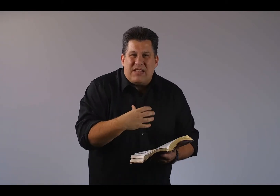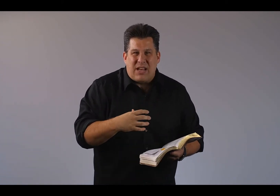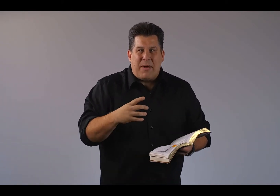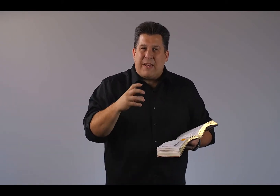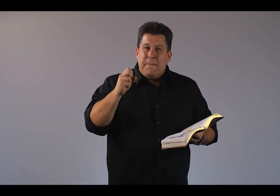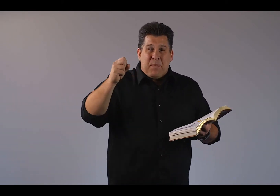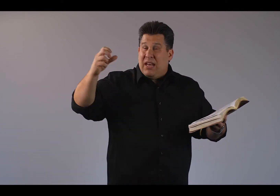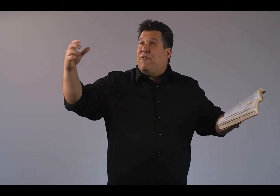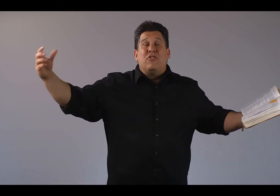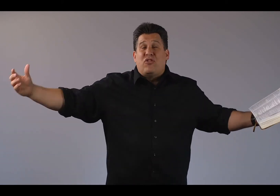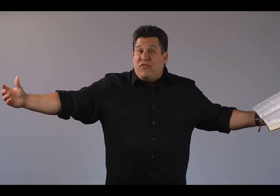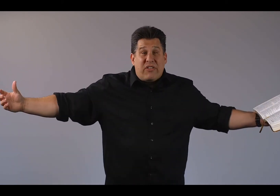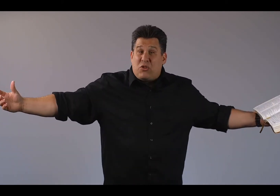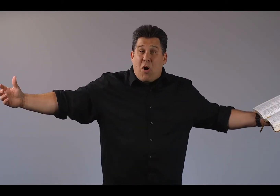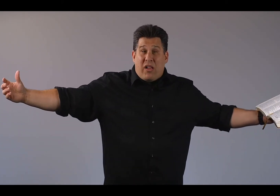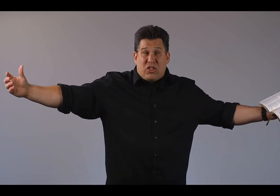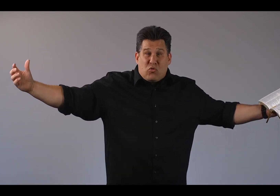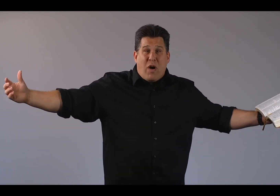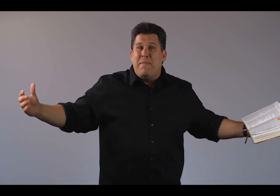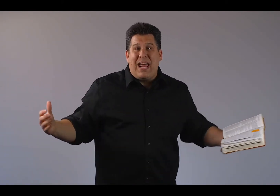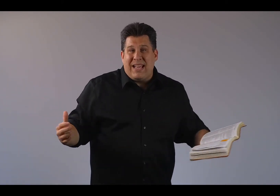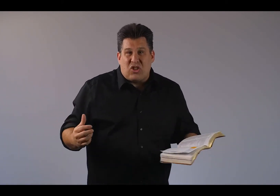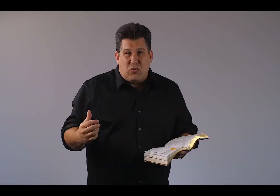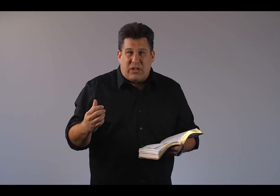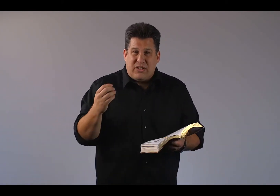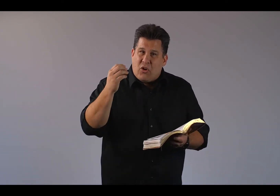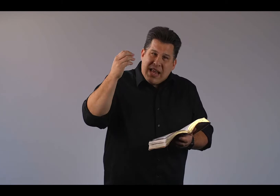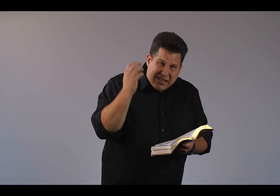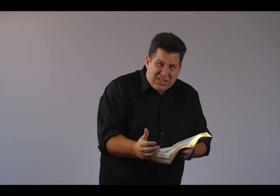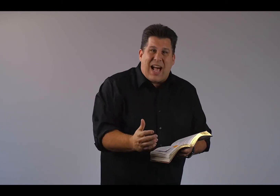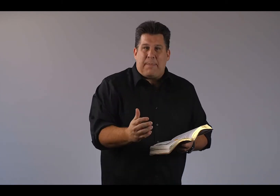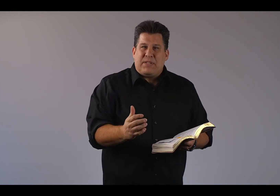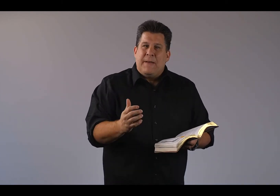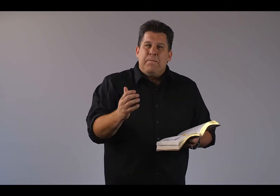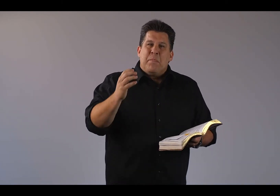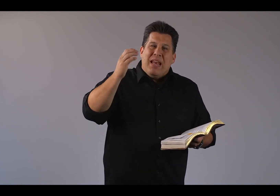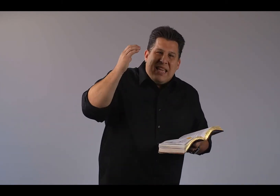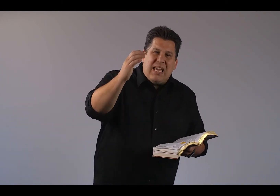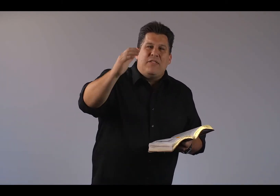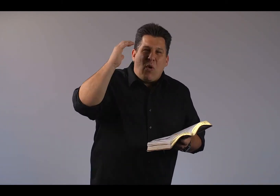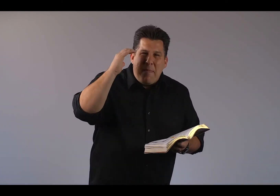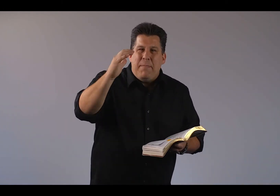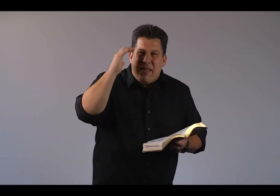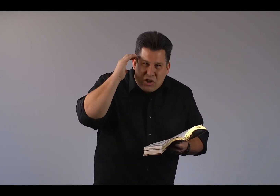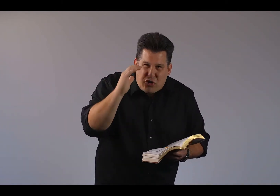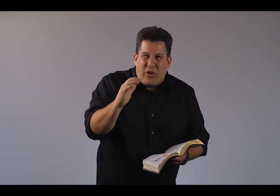stomach. And he feels very small. This is one man against the world. And so he stops. And he gives what may be the shortest